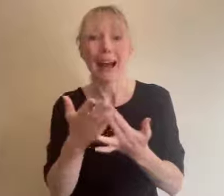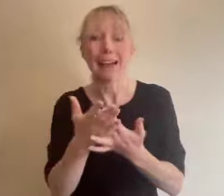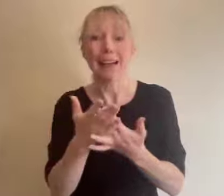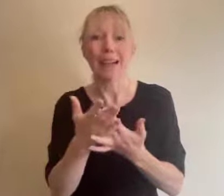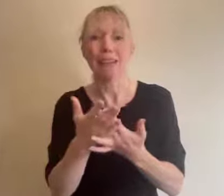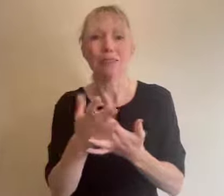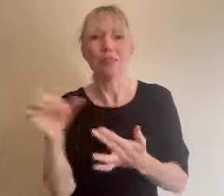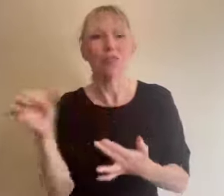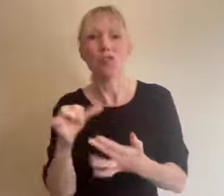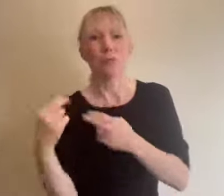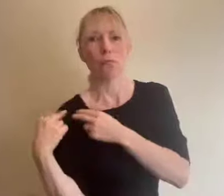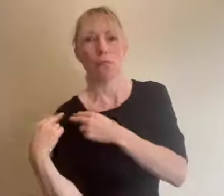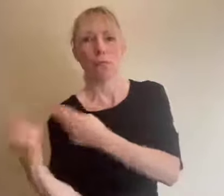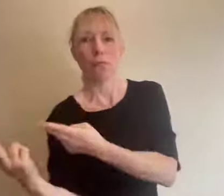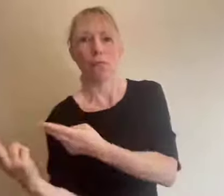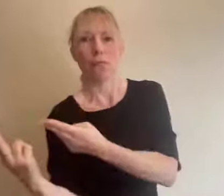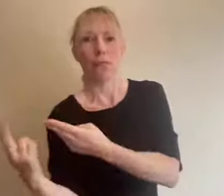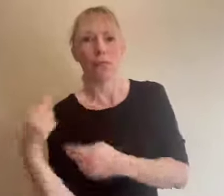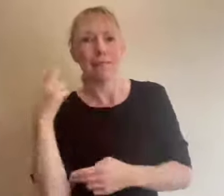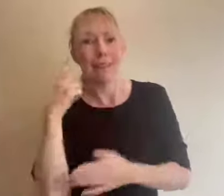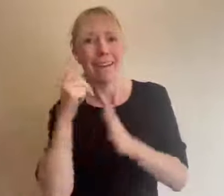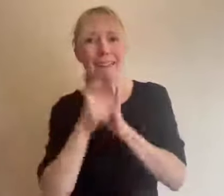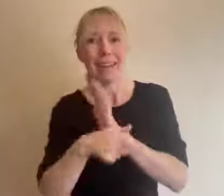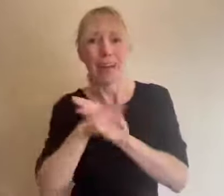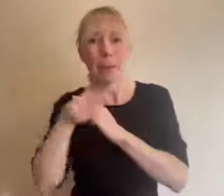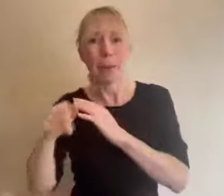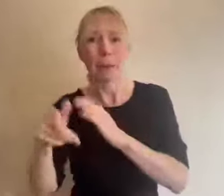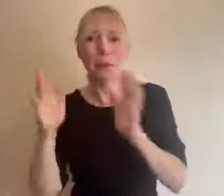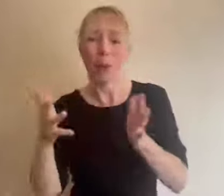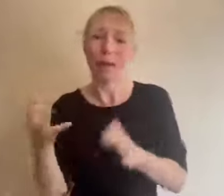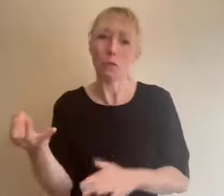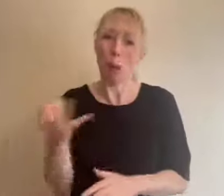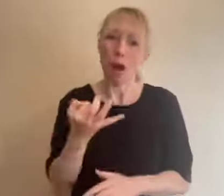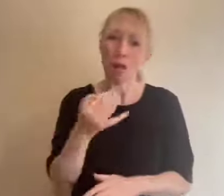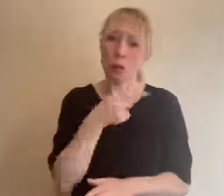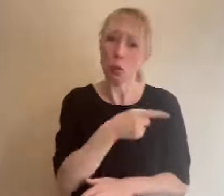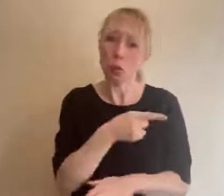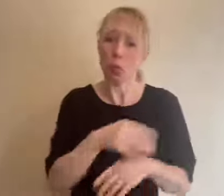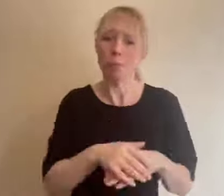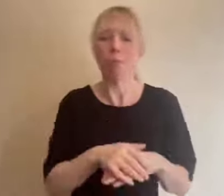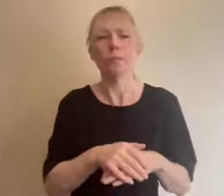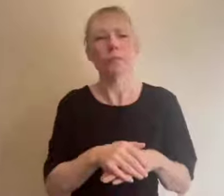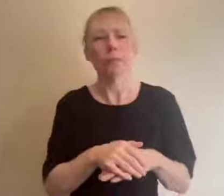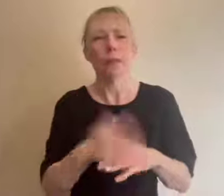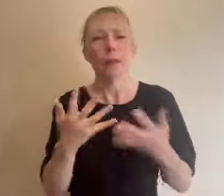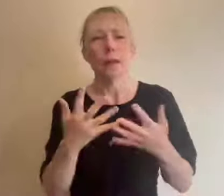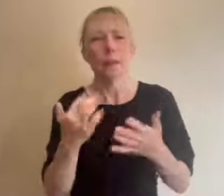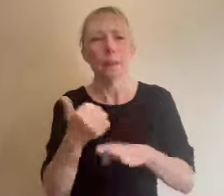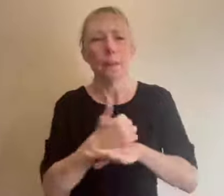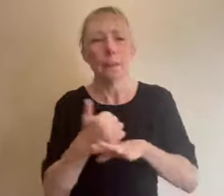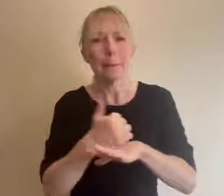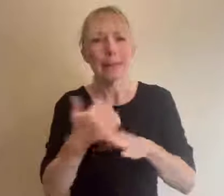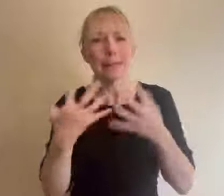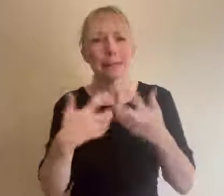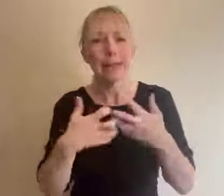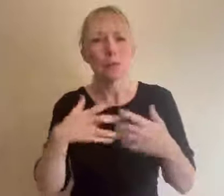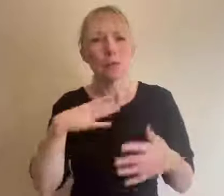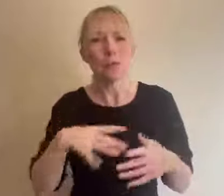available what basic technology do you need for the in-person speakers and